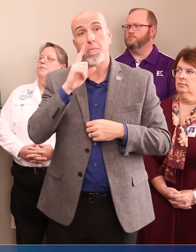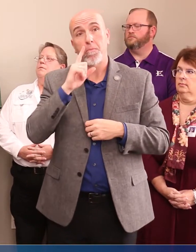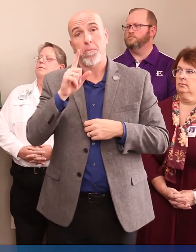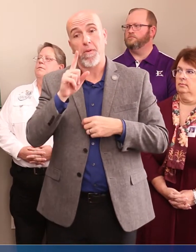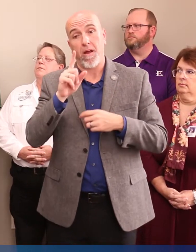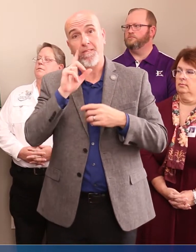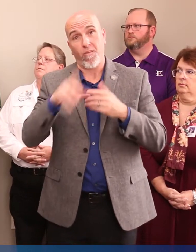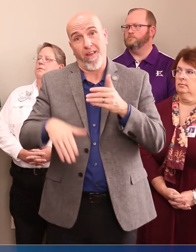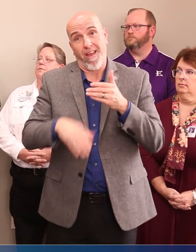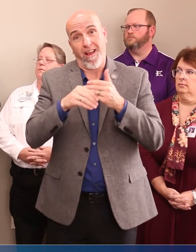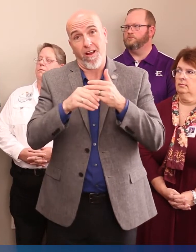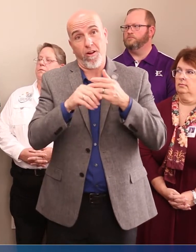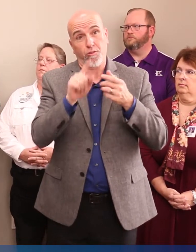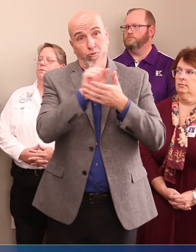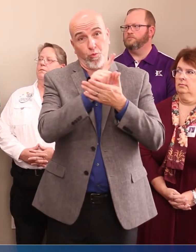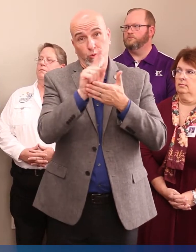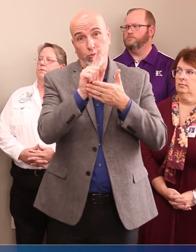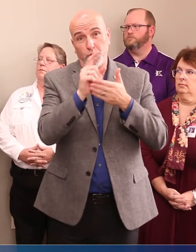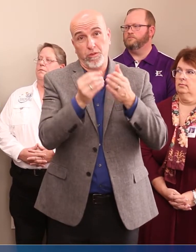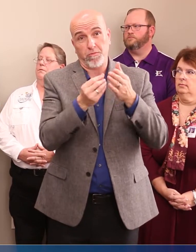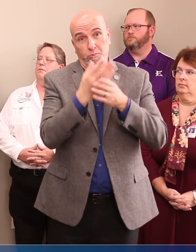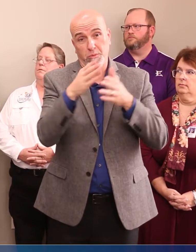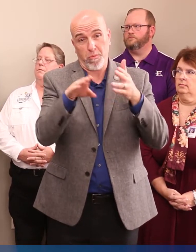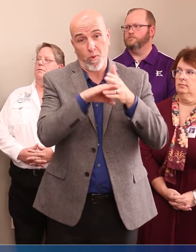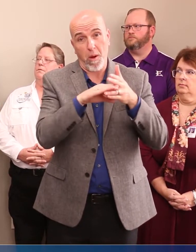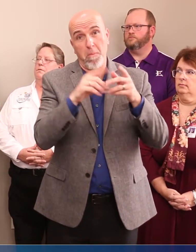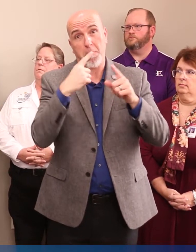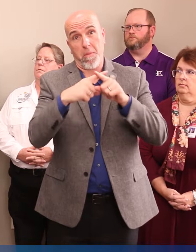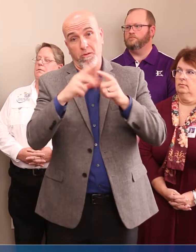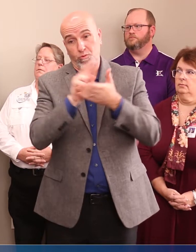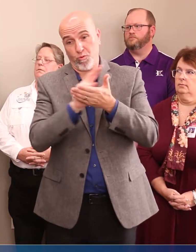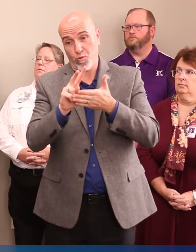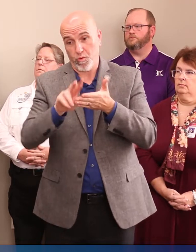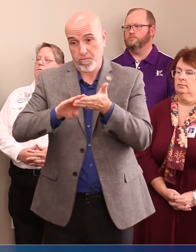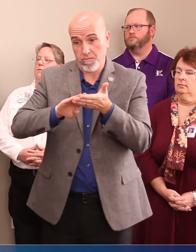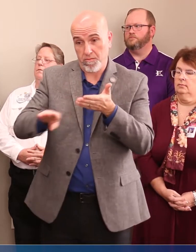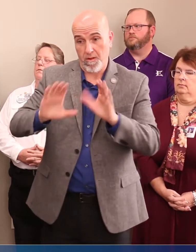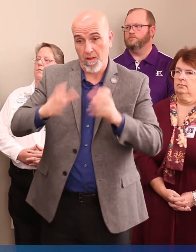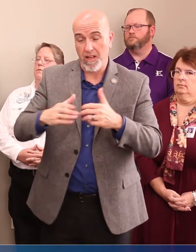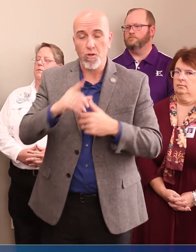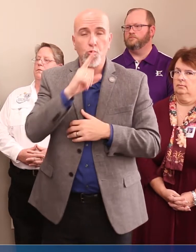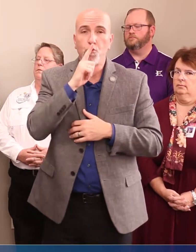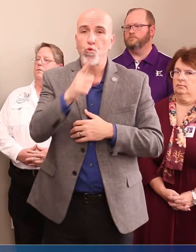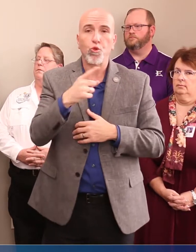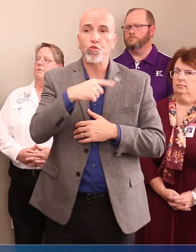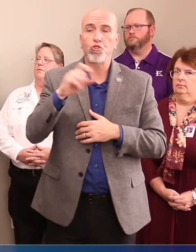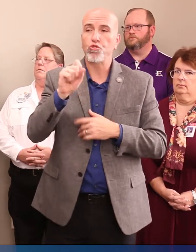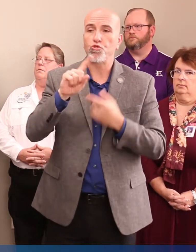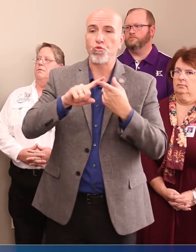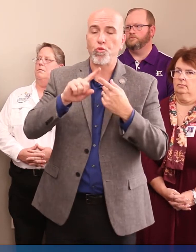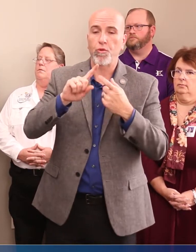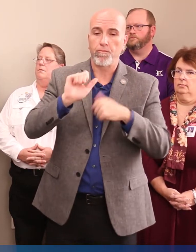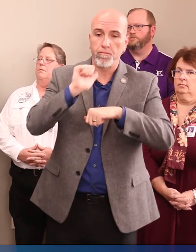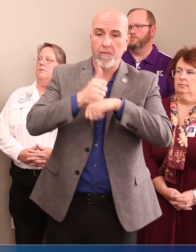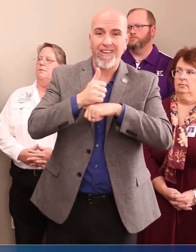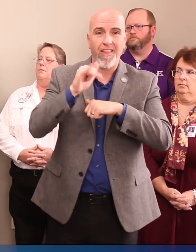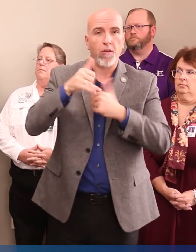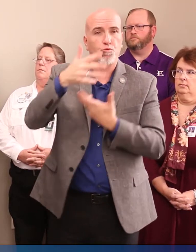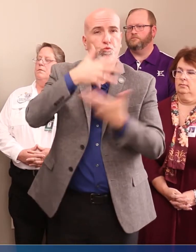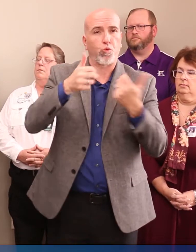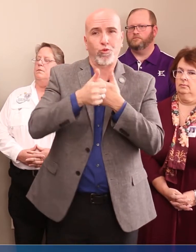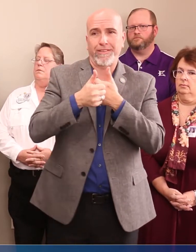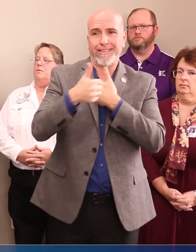an additional two weeks beyond the week of spring break is simply a measure to implement social distancing